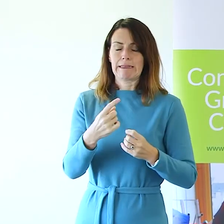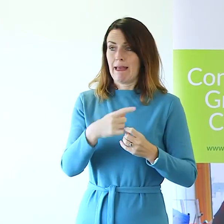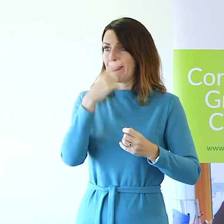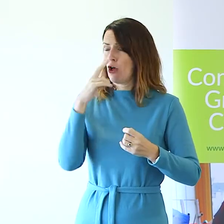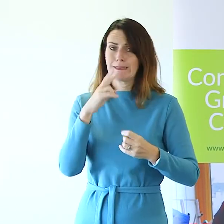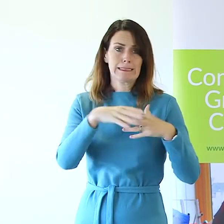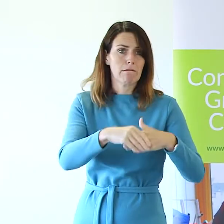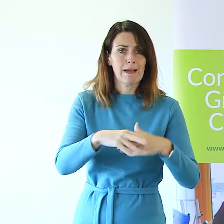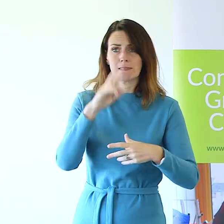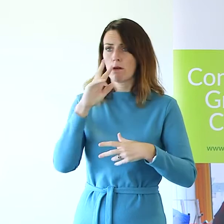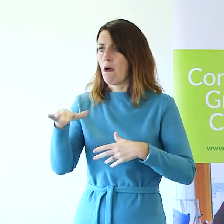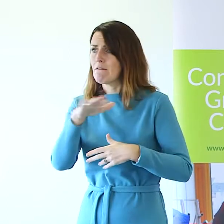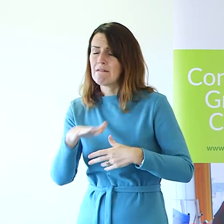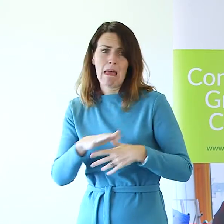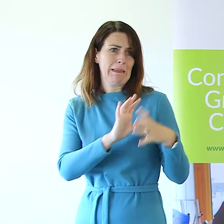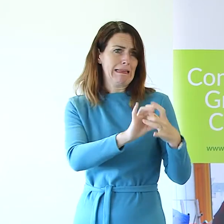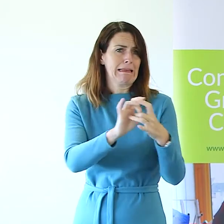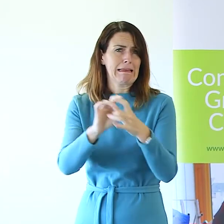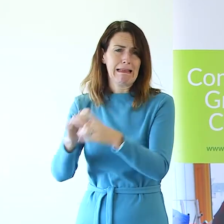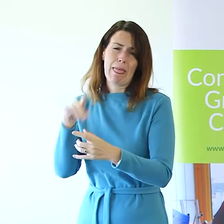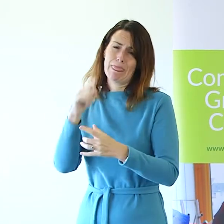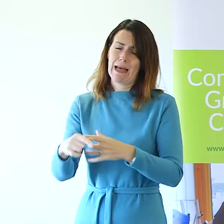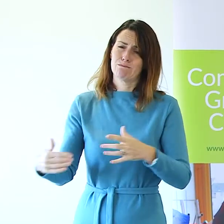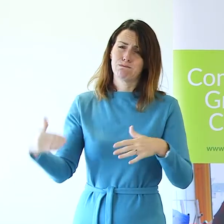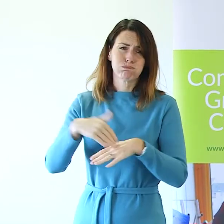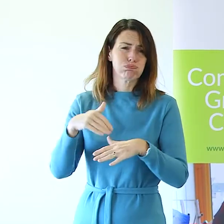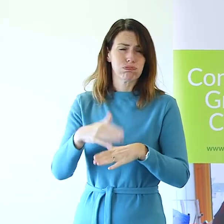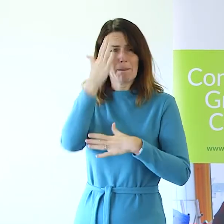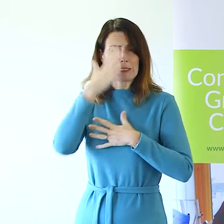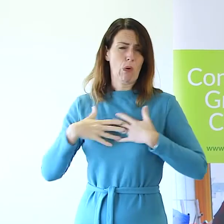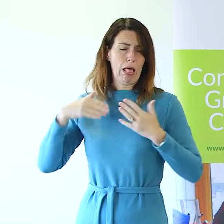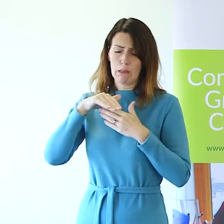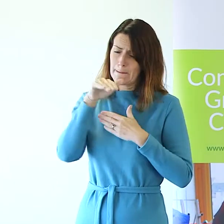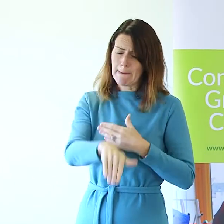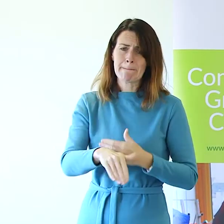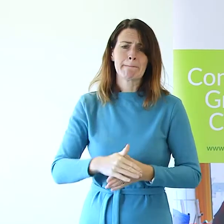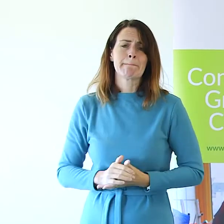families or partners they did not live with as a factor which made their mental health worse.